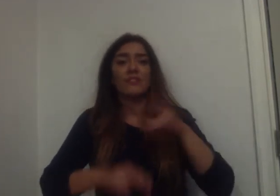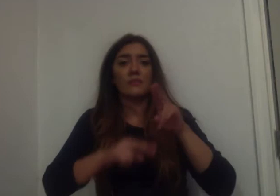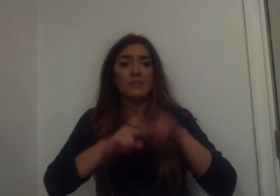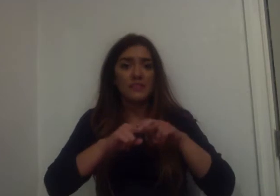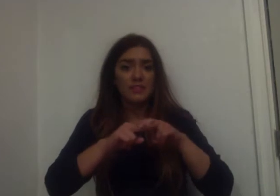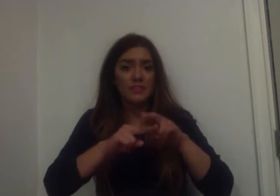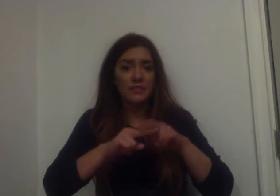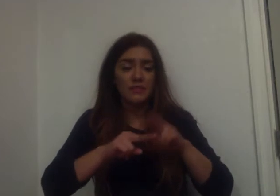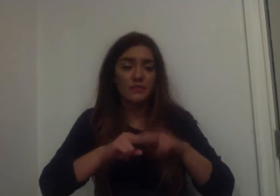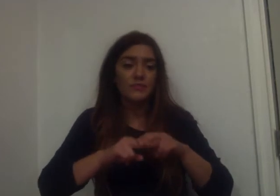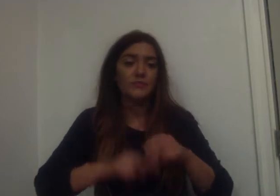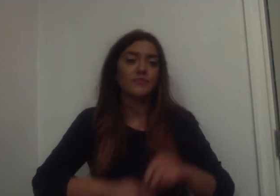Happy anniversary.